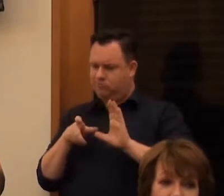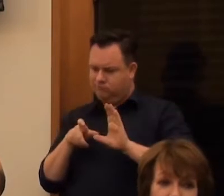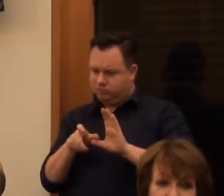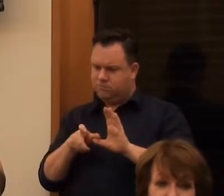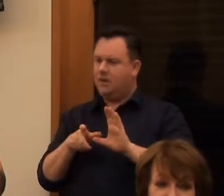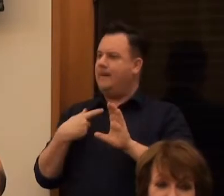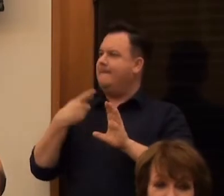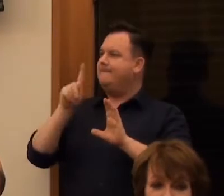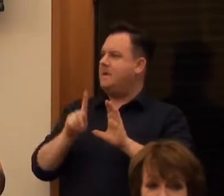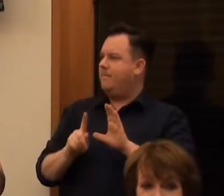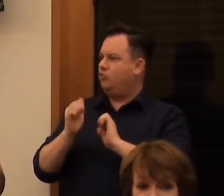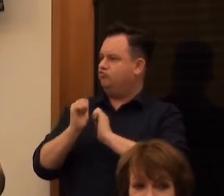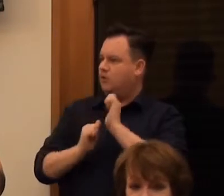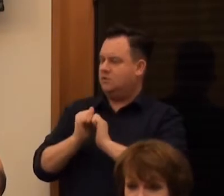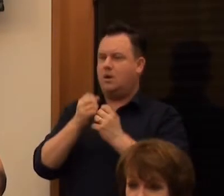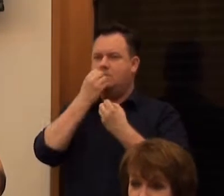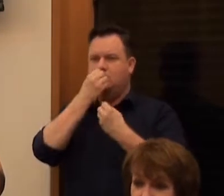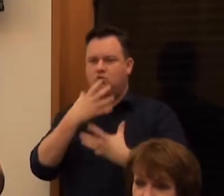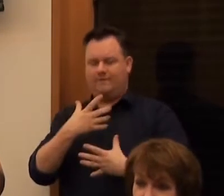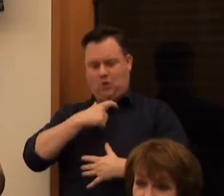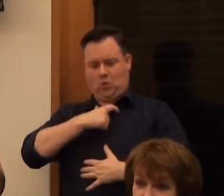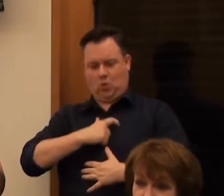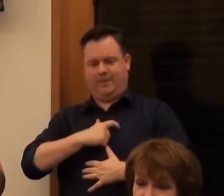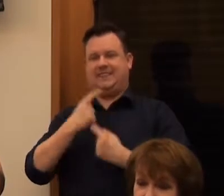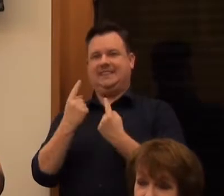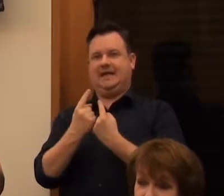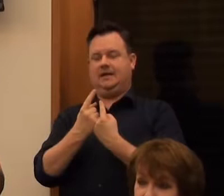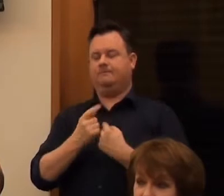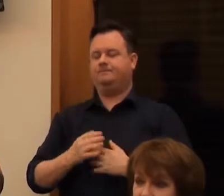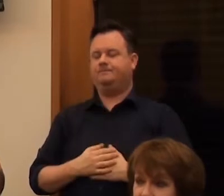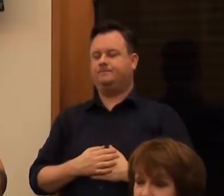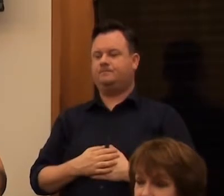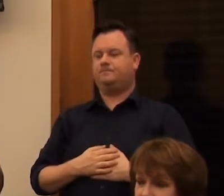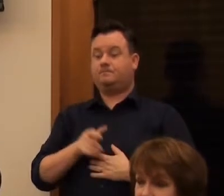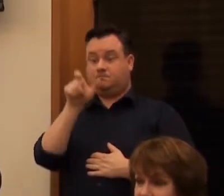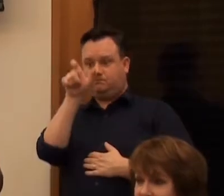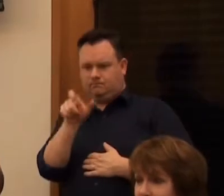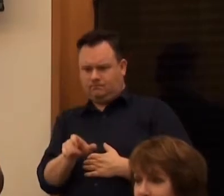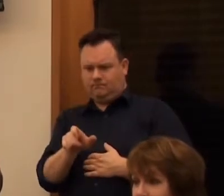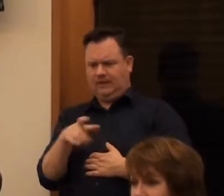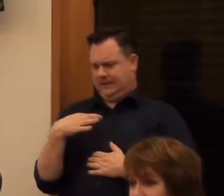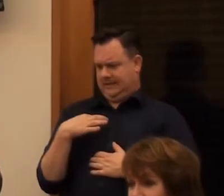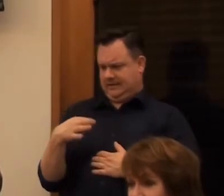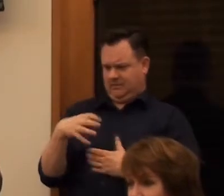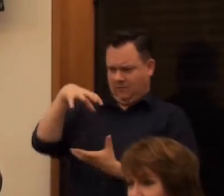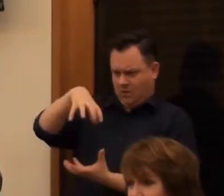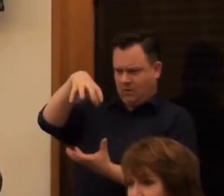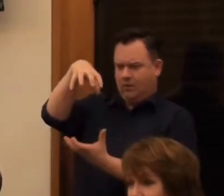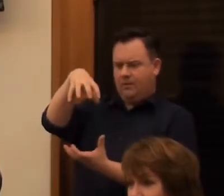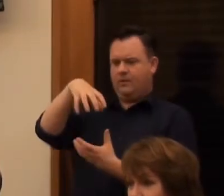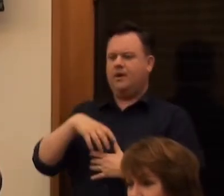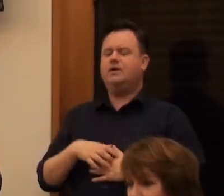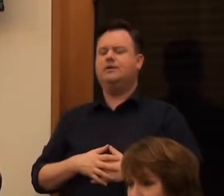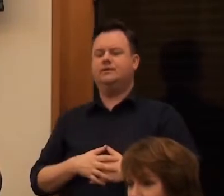dependent, amazing, beautiful, human thing. A person. was a representation of. And so